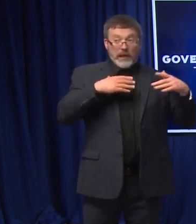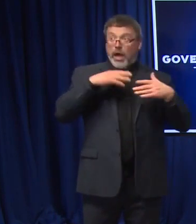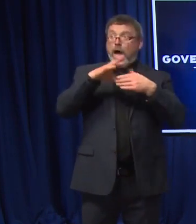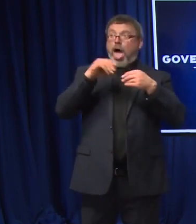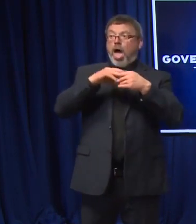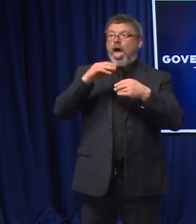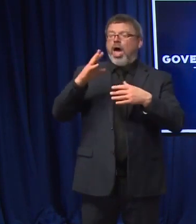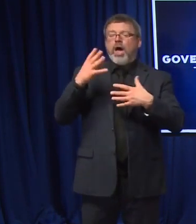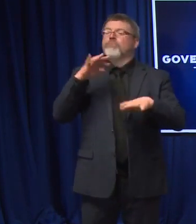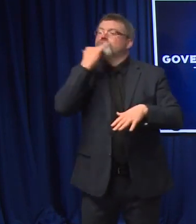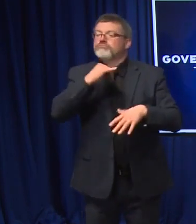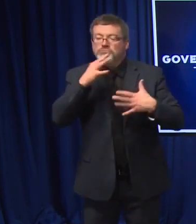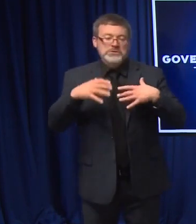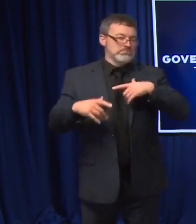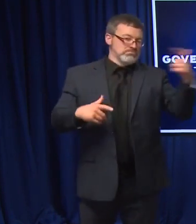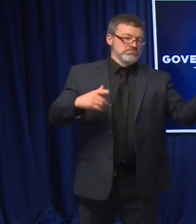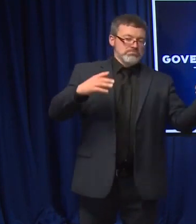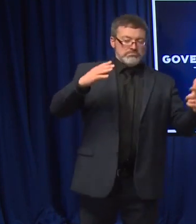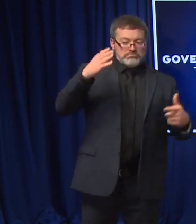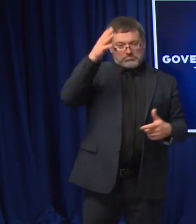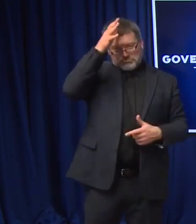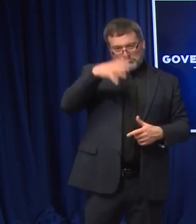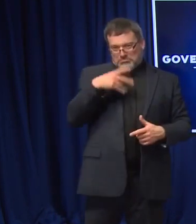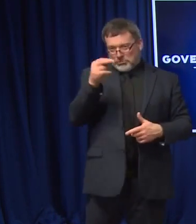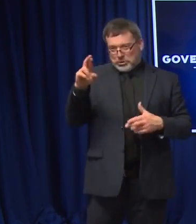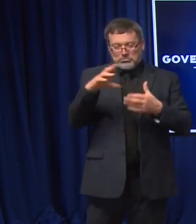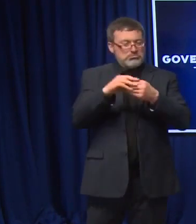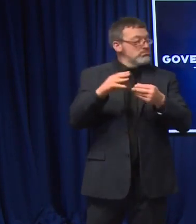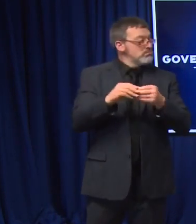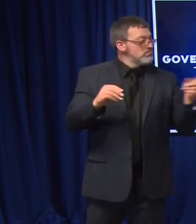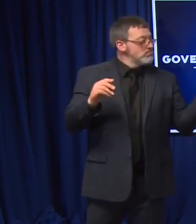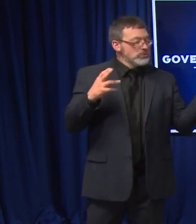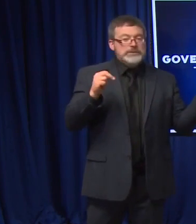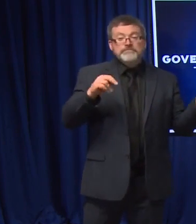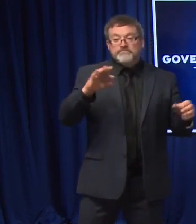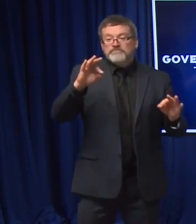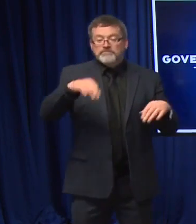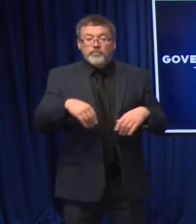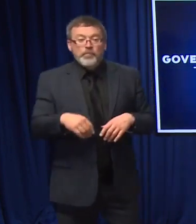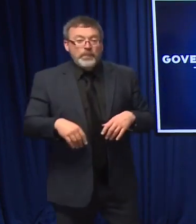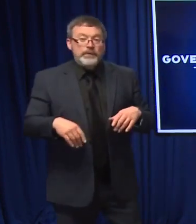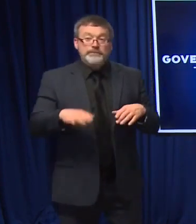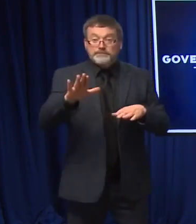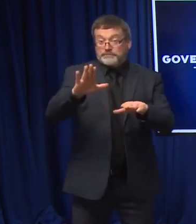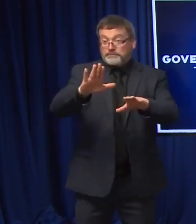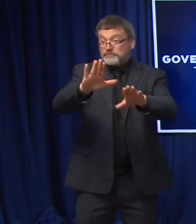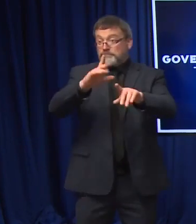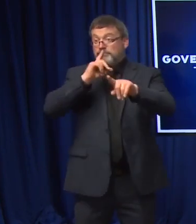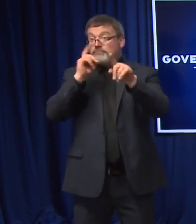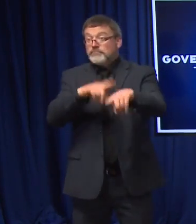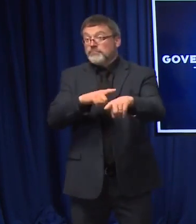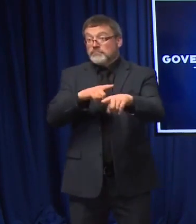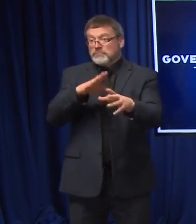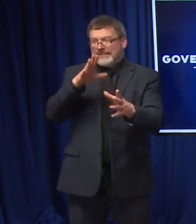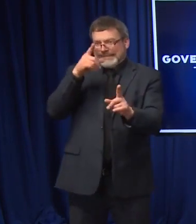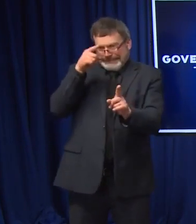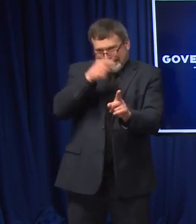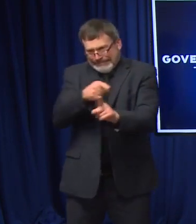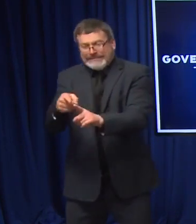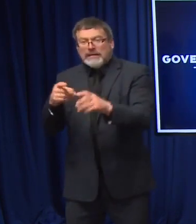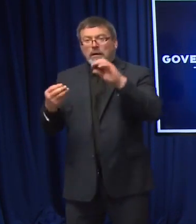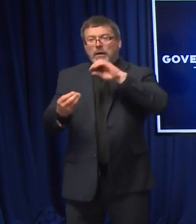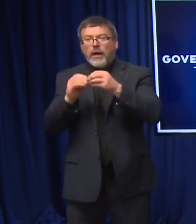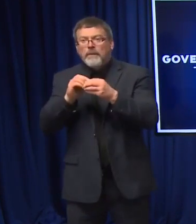So, great questions. I don't have great information or detailed information about wait times.